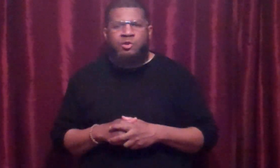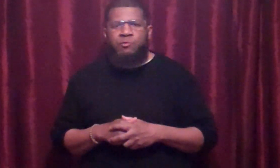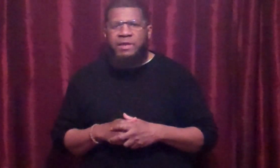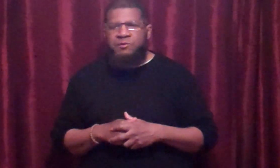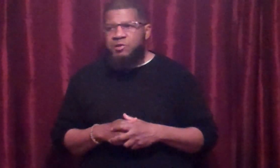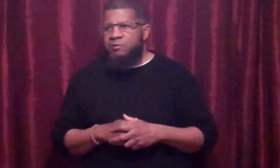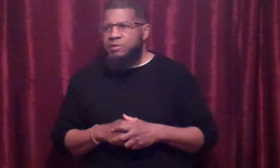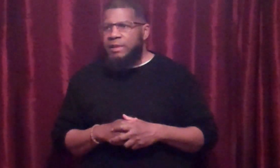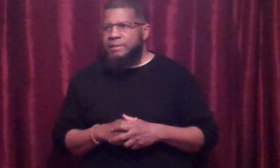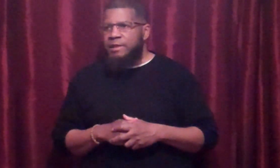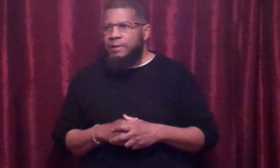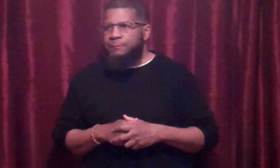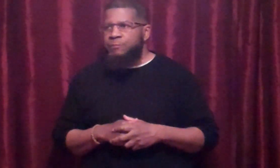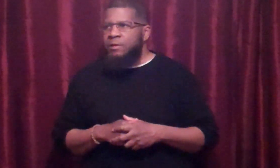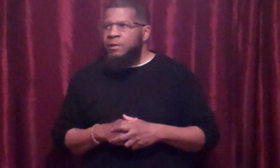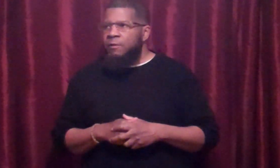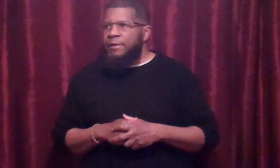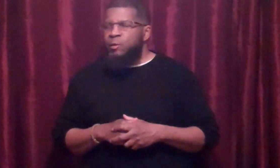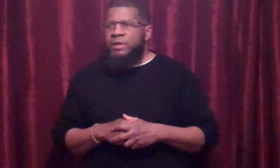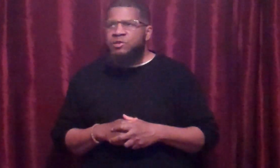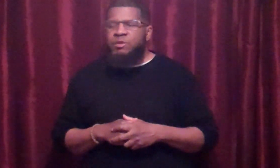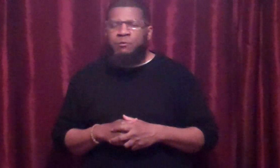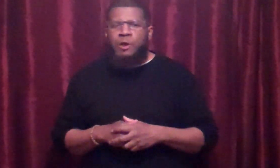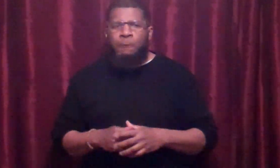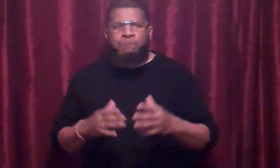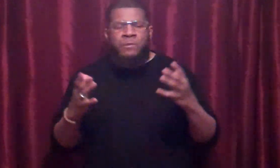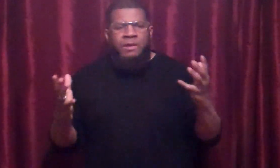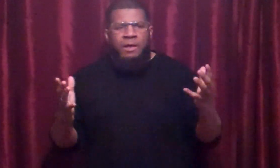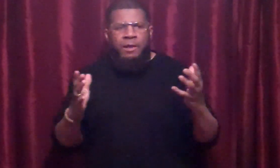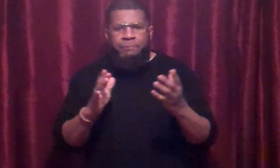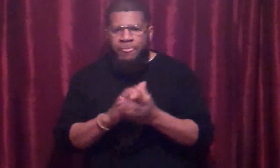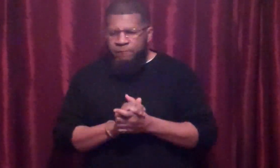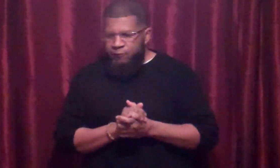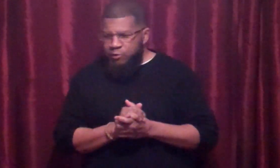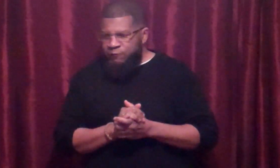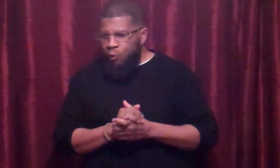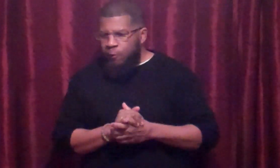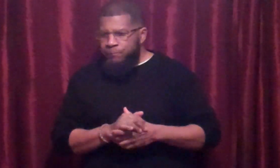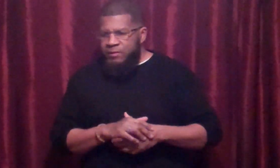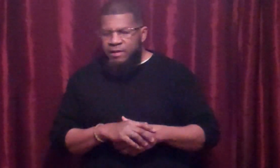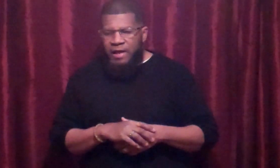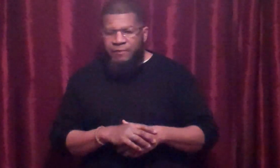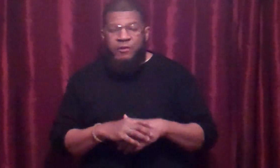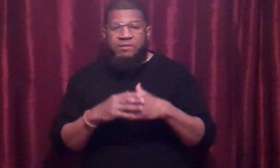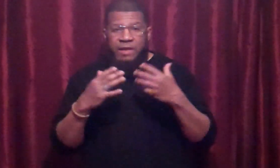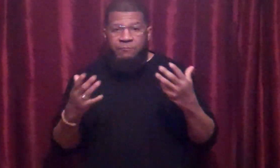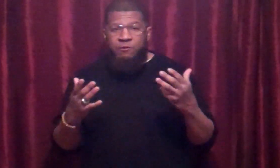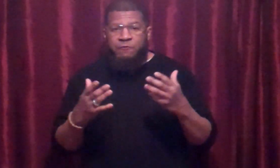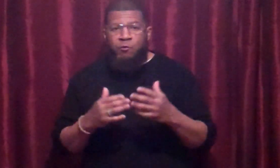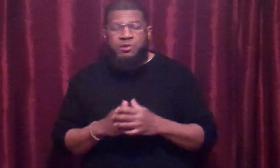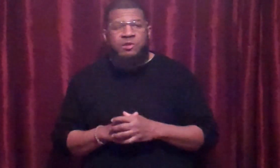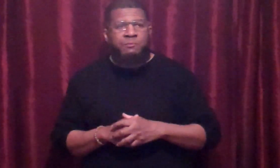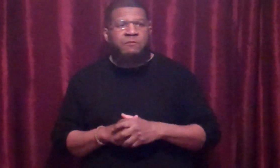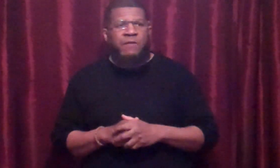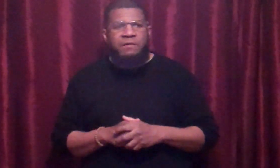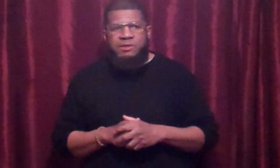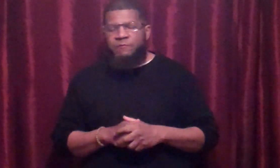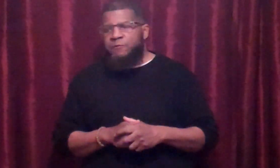do and how seriously I take it. All right, okay, so here we go. First of all, I think that I'm very fortunate to be 5'7 for